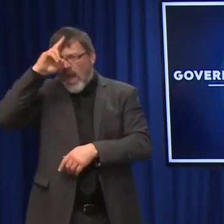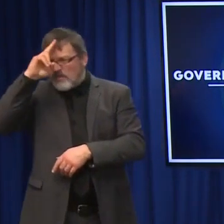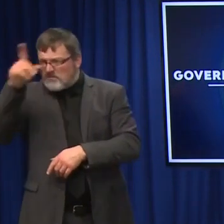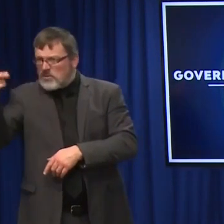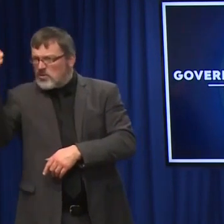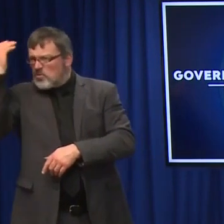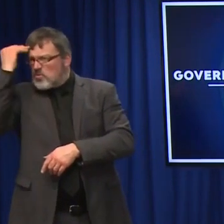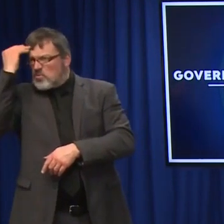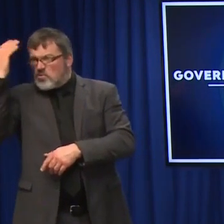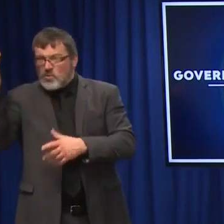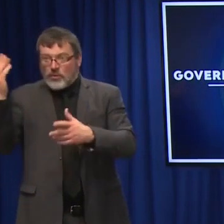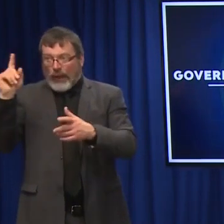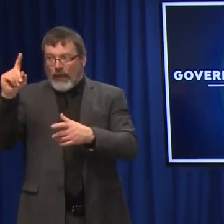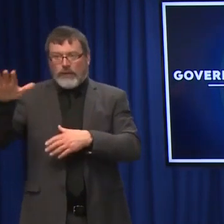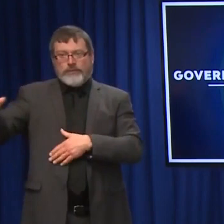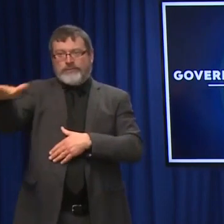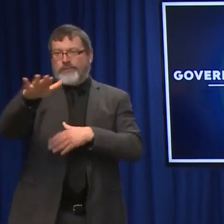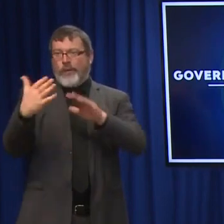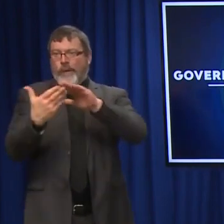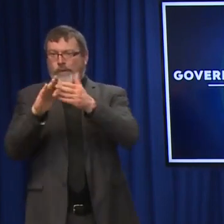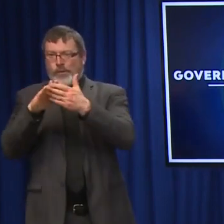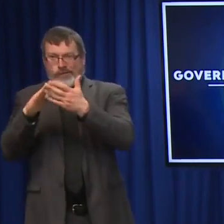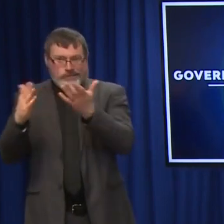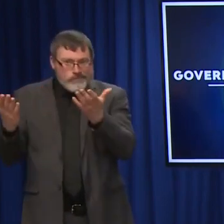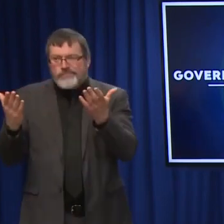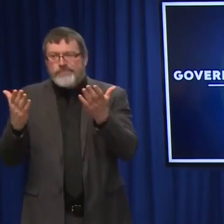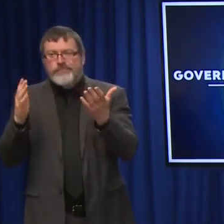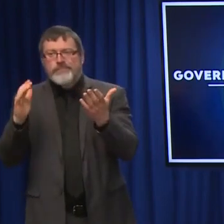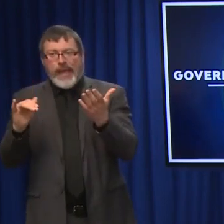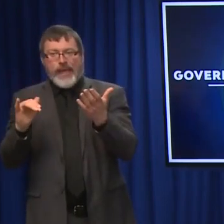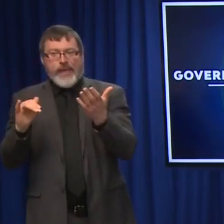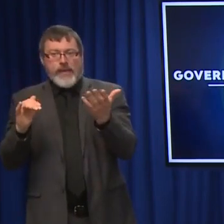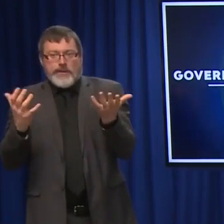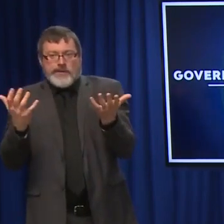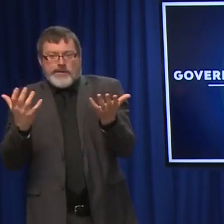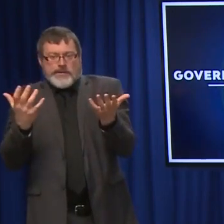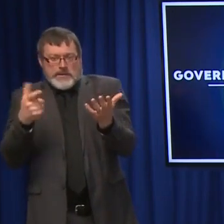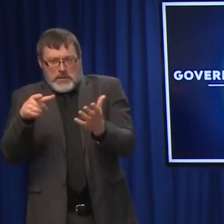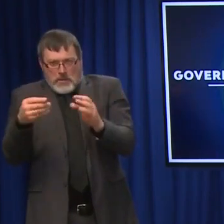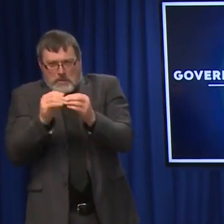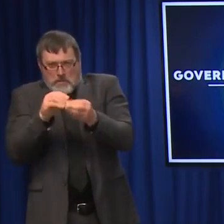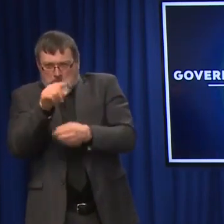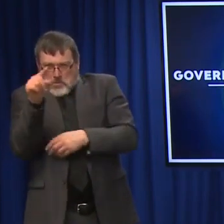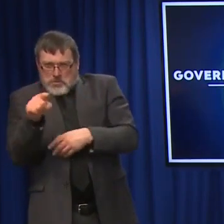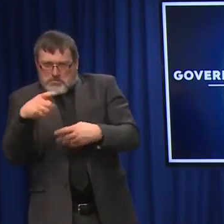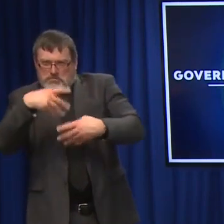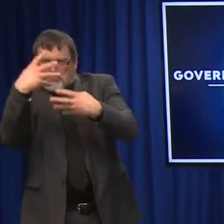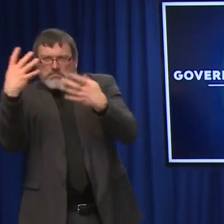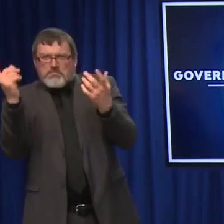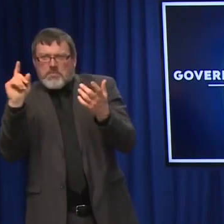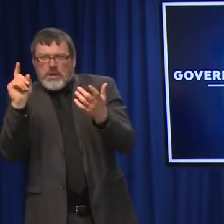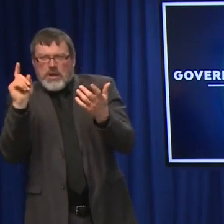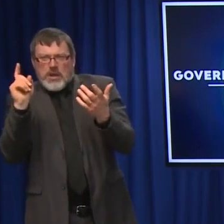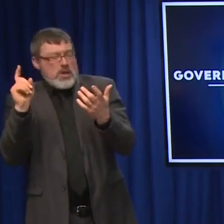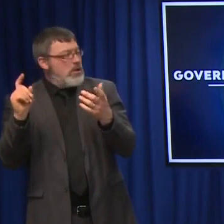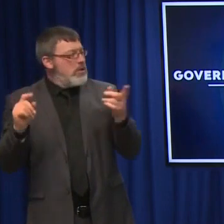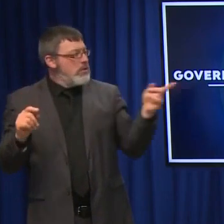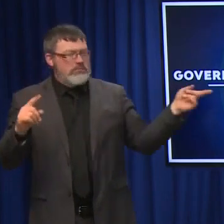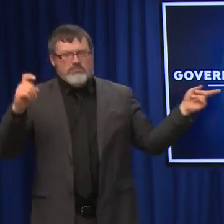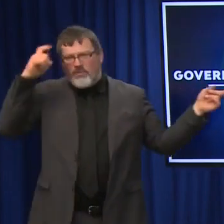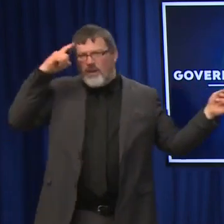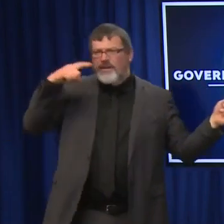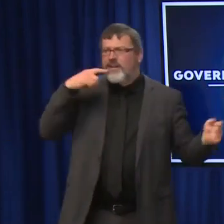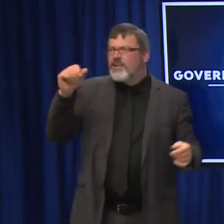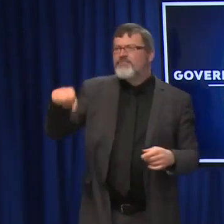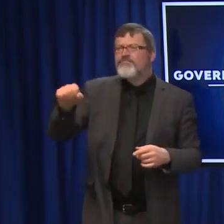get a handle on it. And the viral case data won't be completely useless by any means. But my sense is there's just going to be a lot of